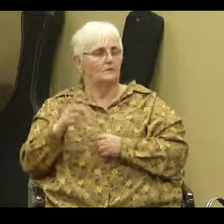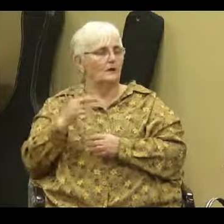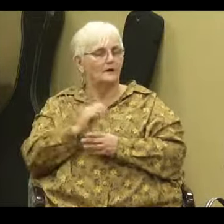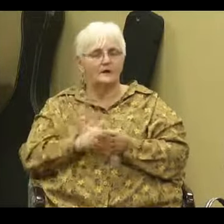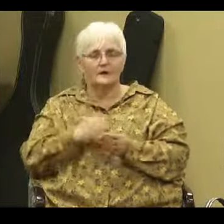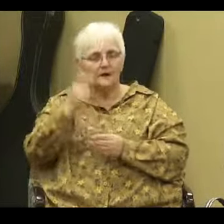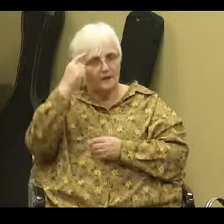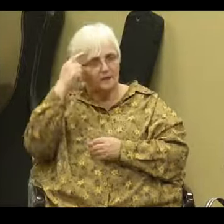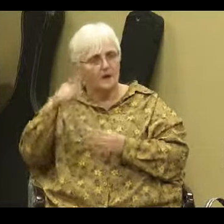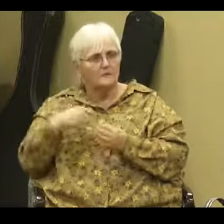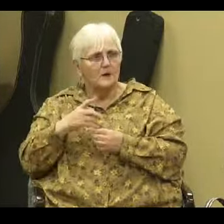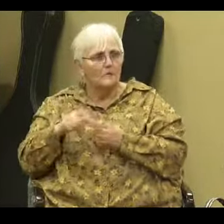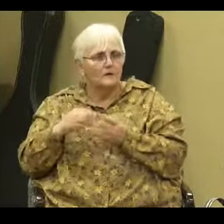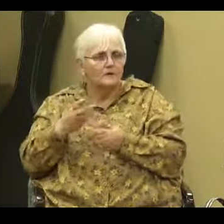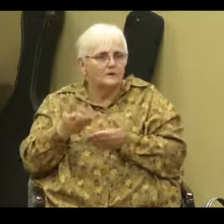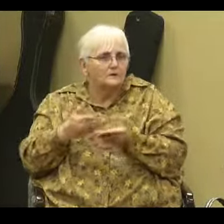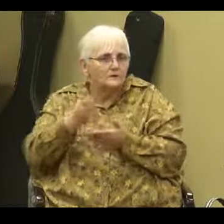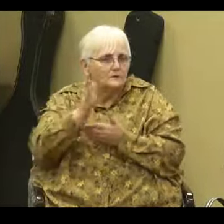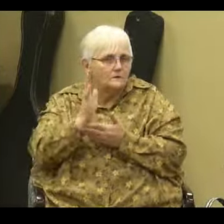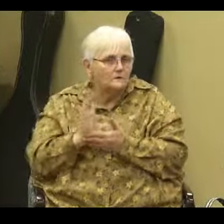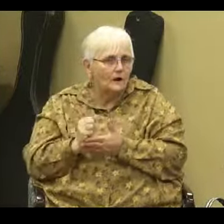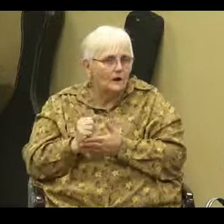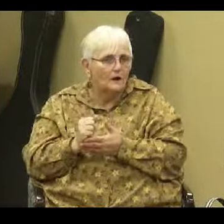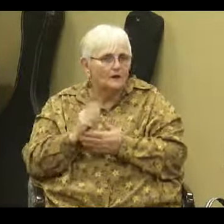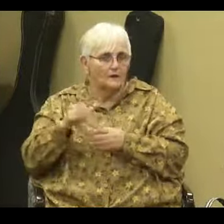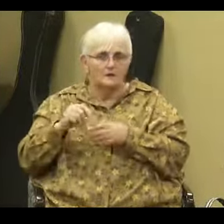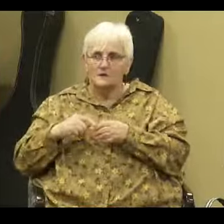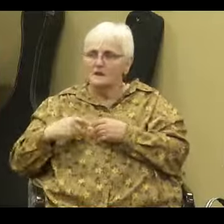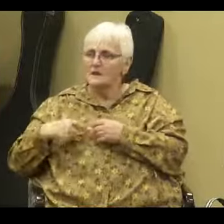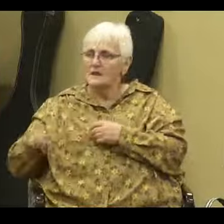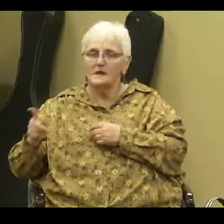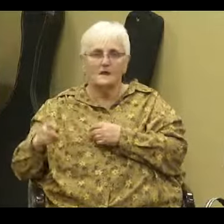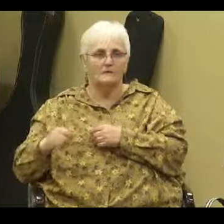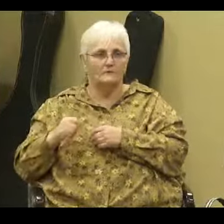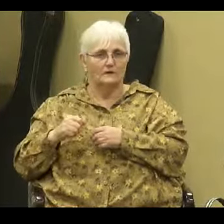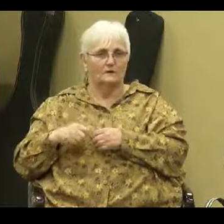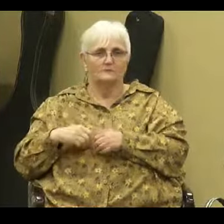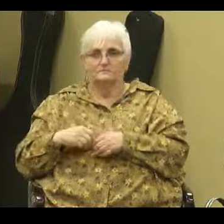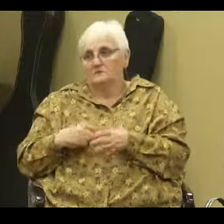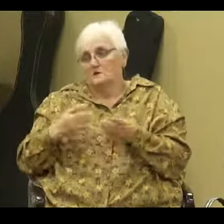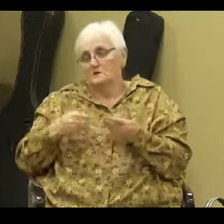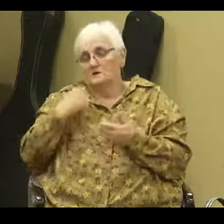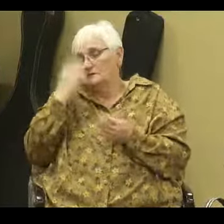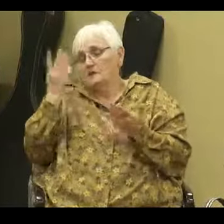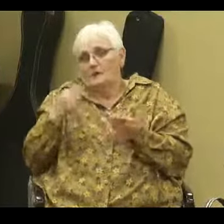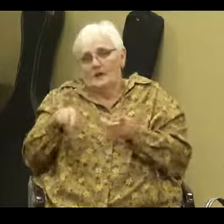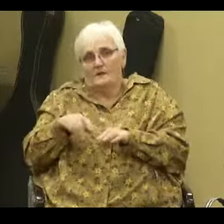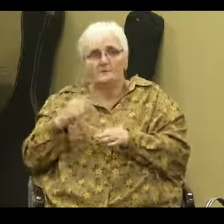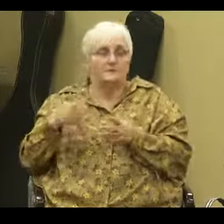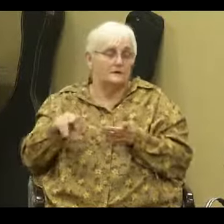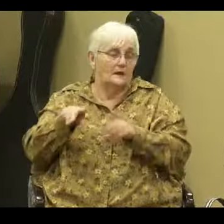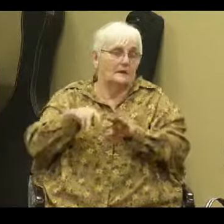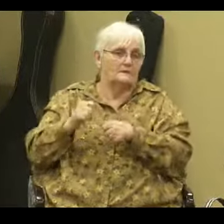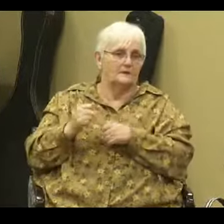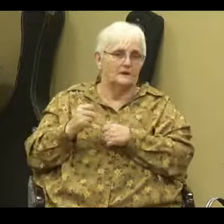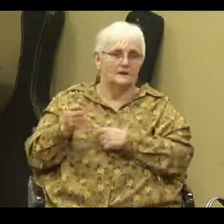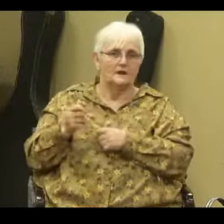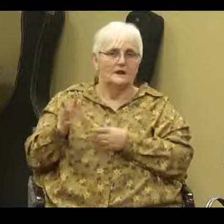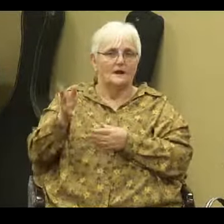about where they're going to serve God, they just go and let the cards fall in place and I've seen where they never did fall in place.